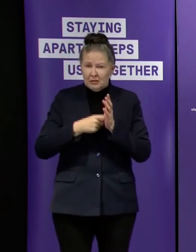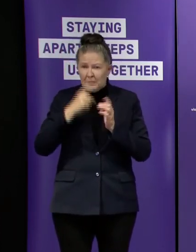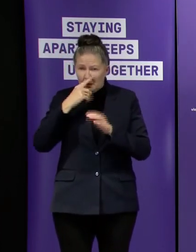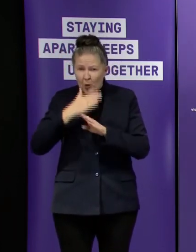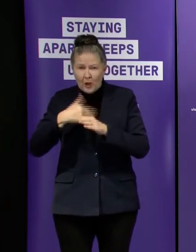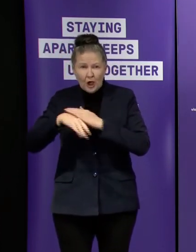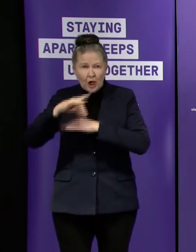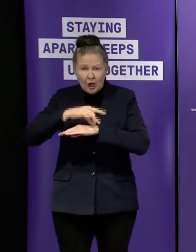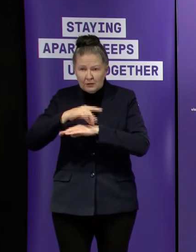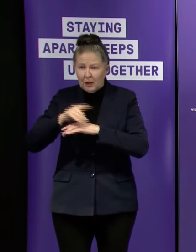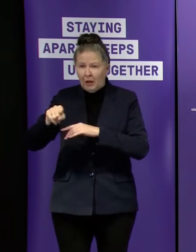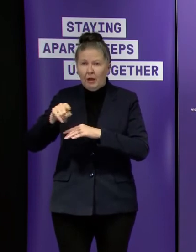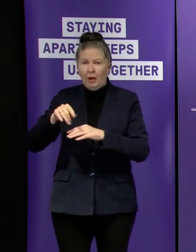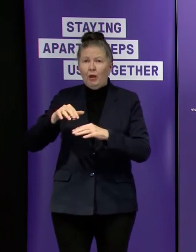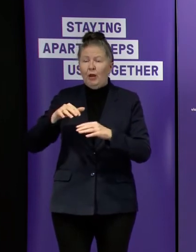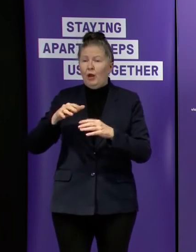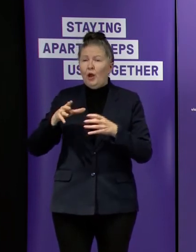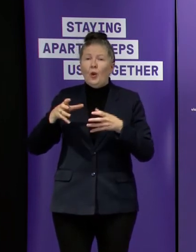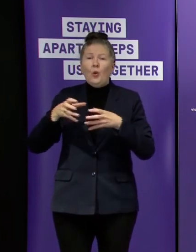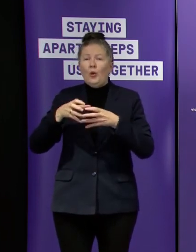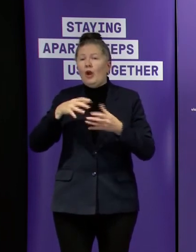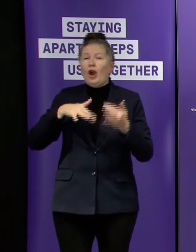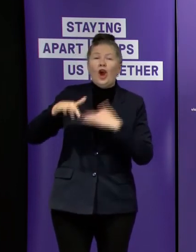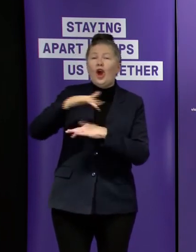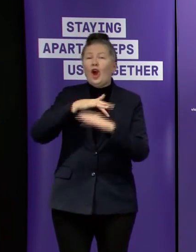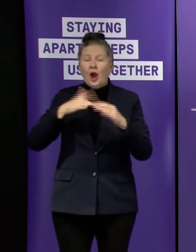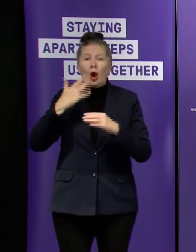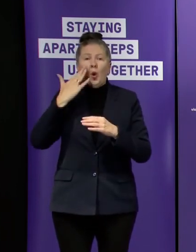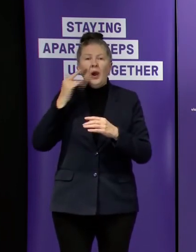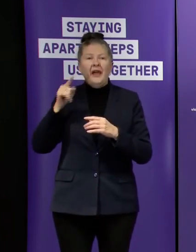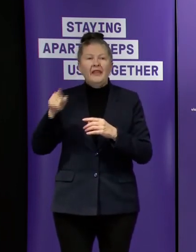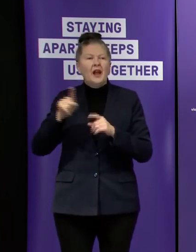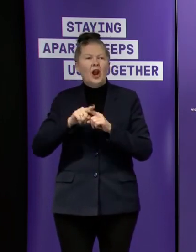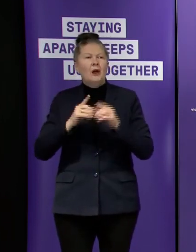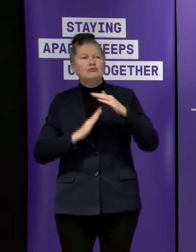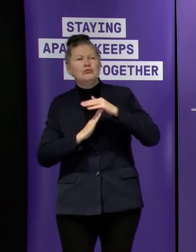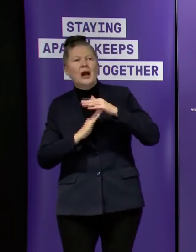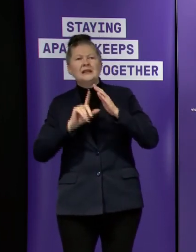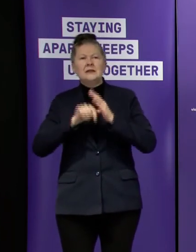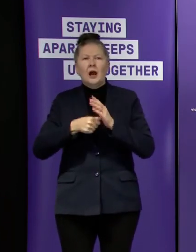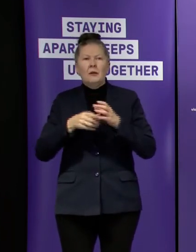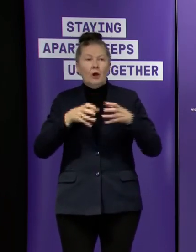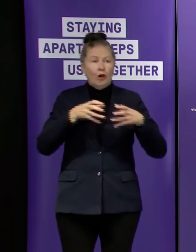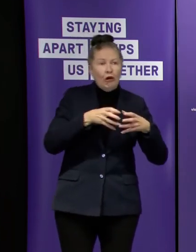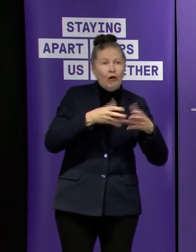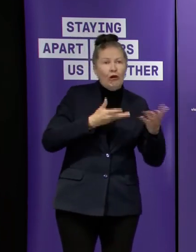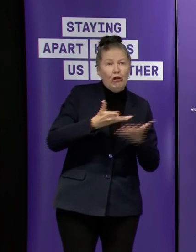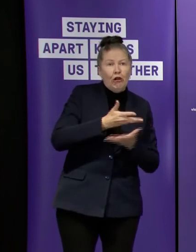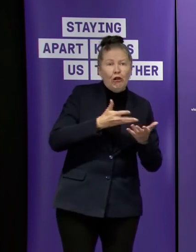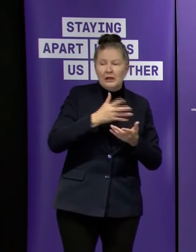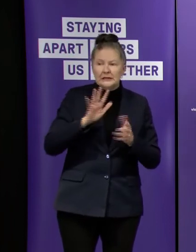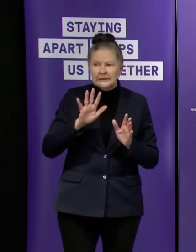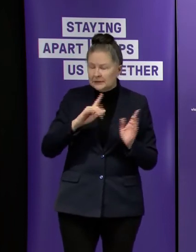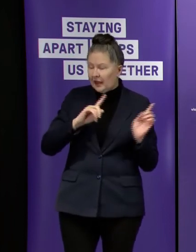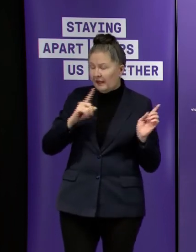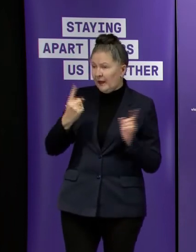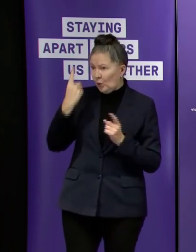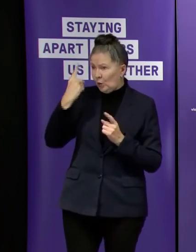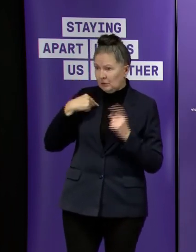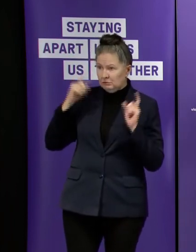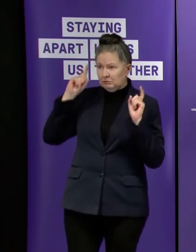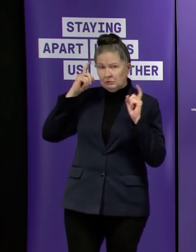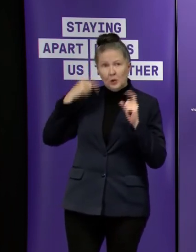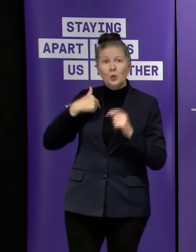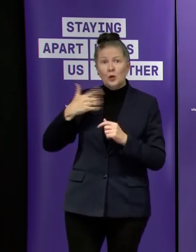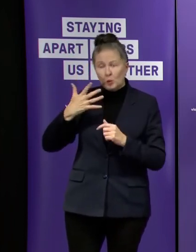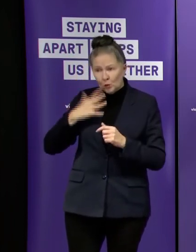like socializing when they're not with patients is that is that a concern for you well i think the the principal concern and that's why we do hope to be able to come back to you in some more